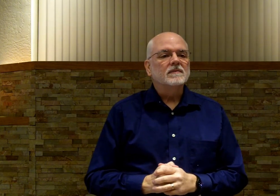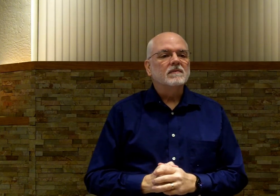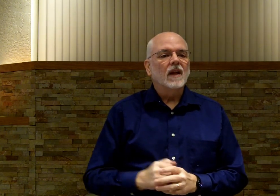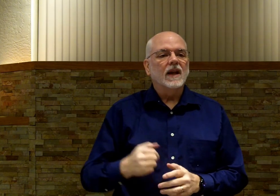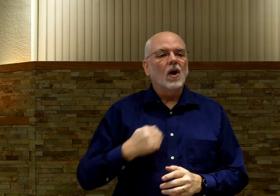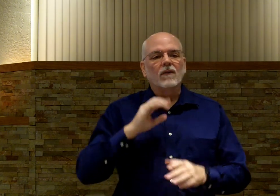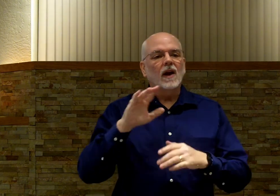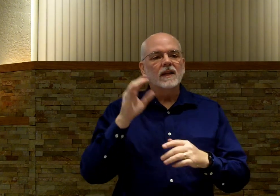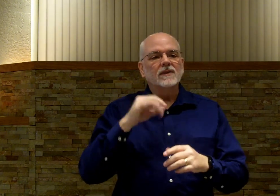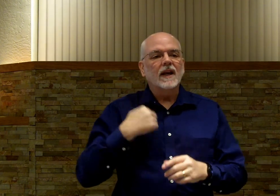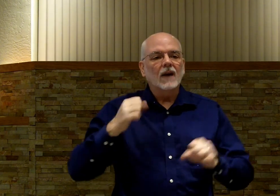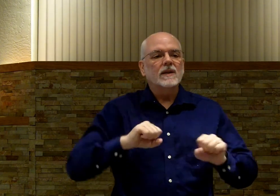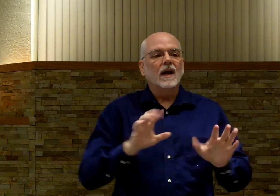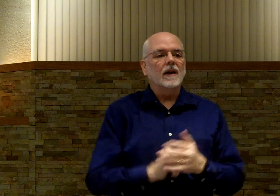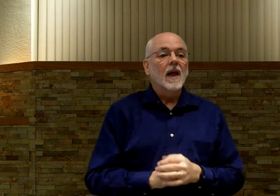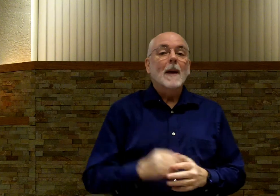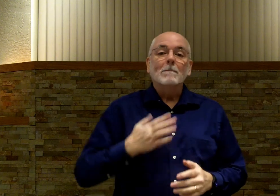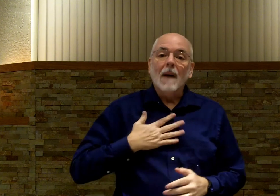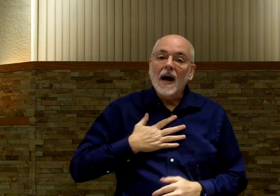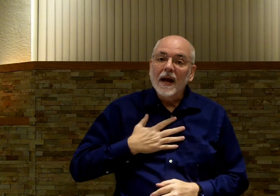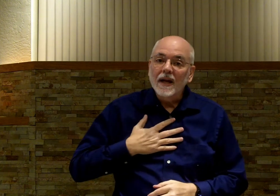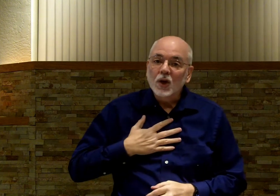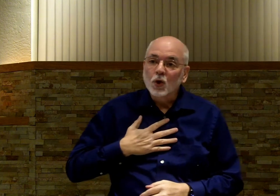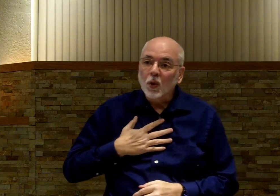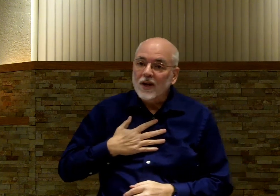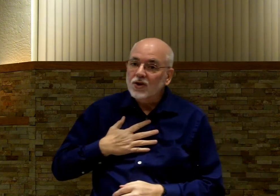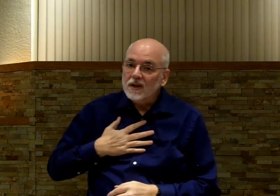I say all the follies of sin, I resign. My gracious.